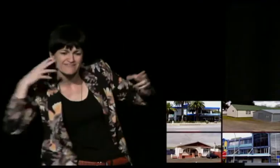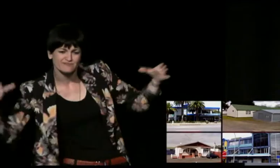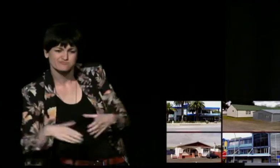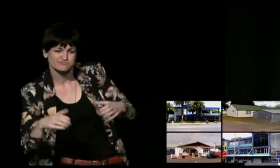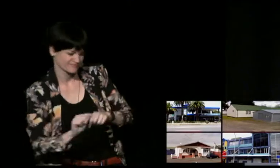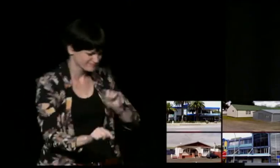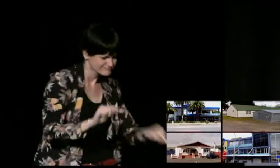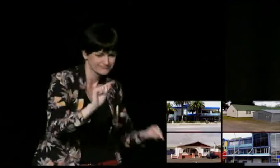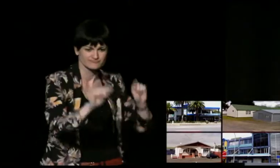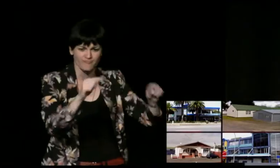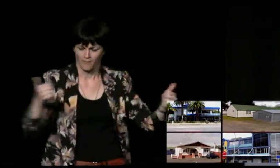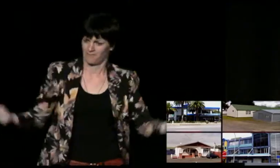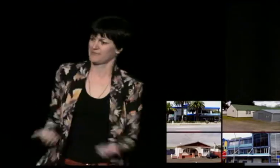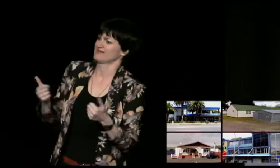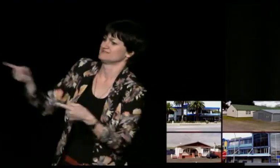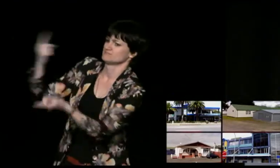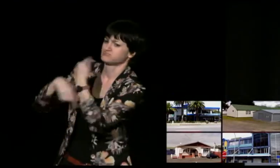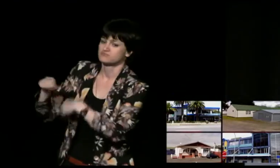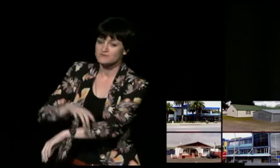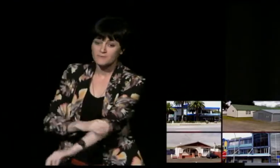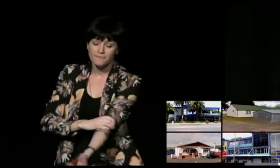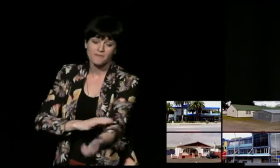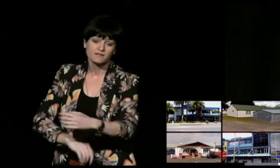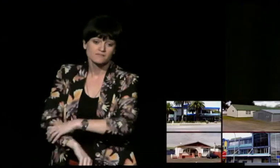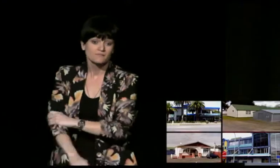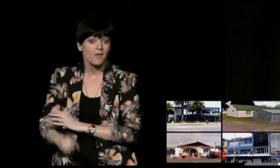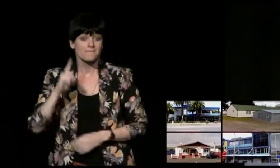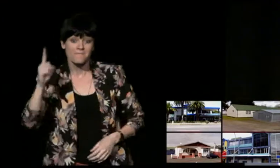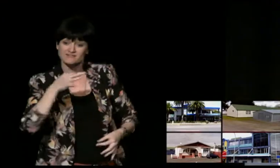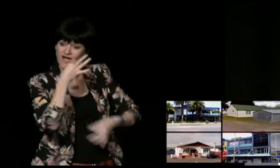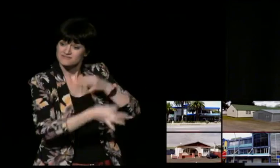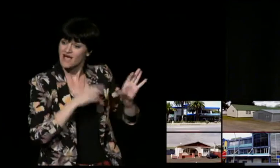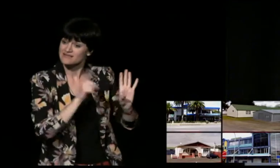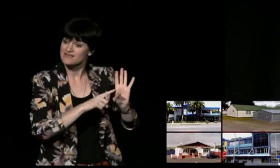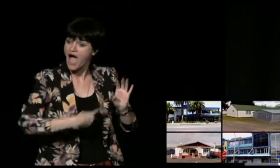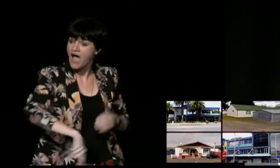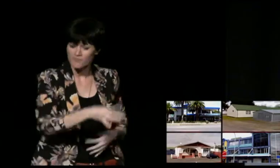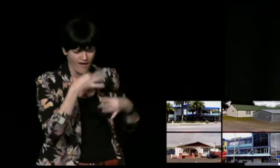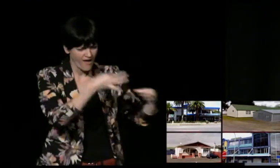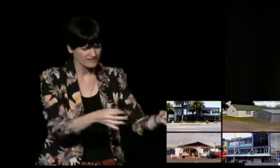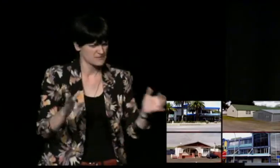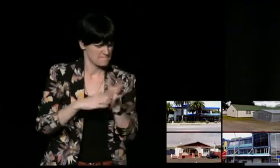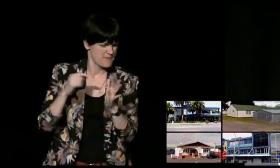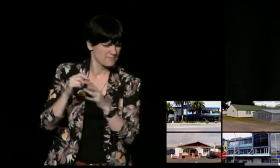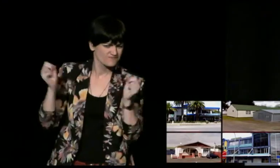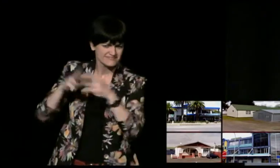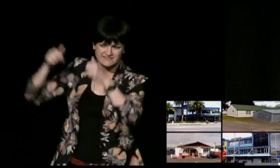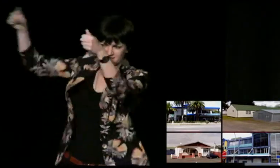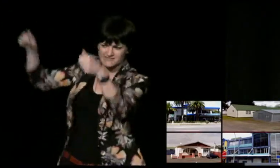It'll be where the deaf school was, where the deaf club is, where we had that sports tournament 20 years ago. So they, you know, covered the map in